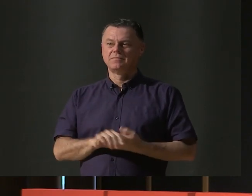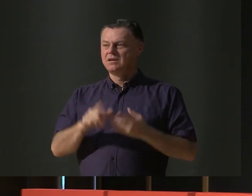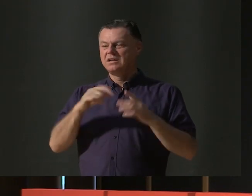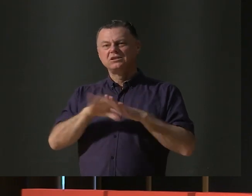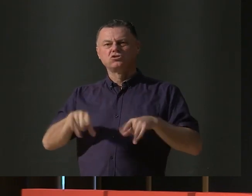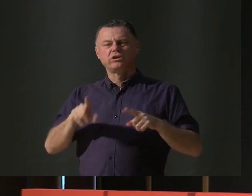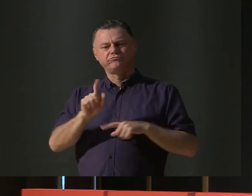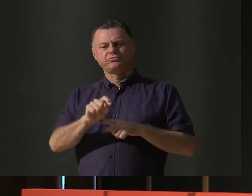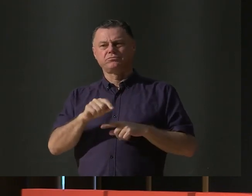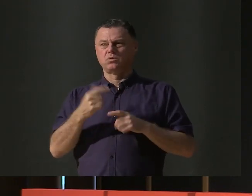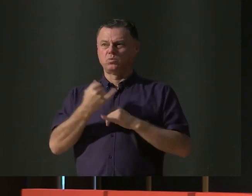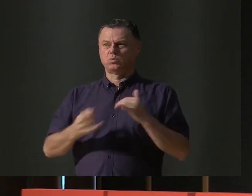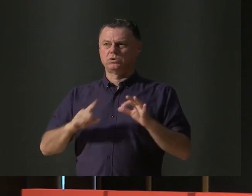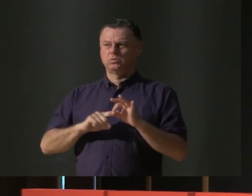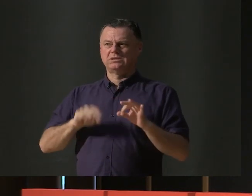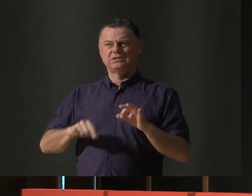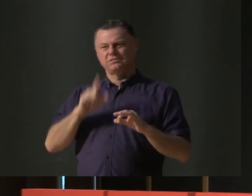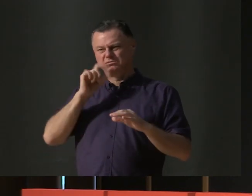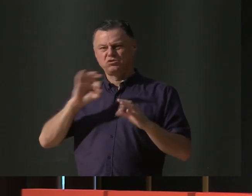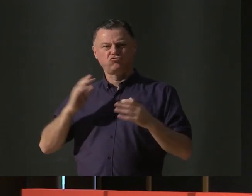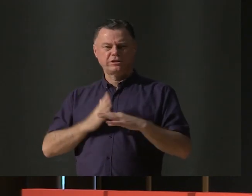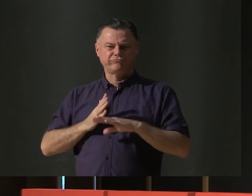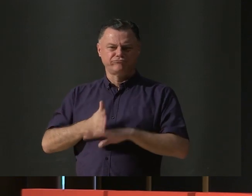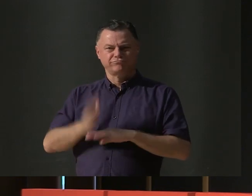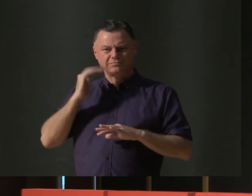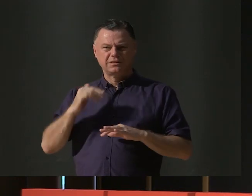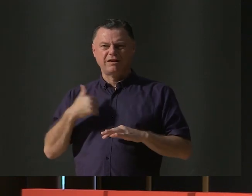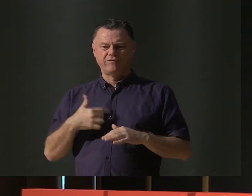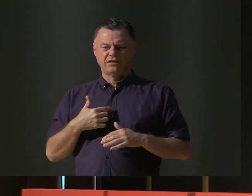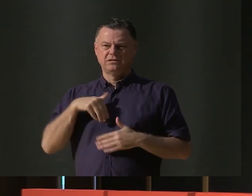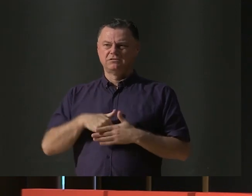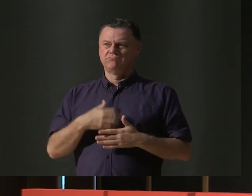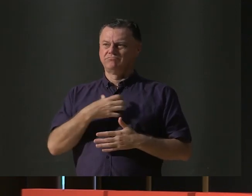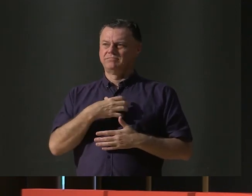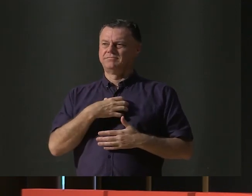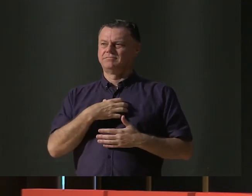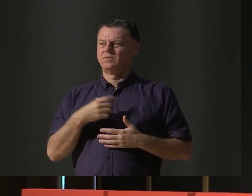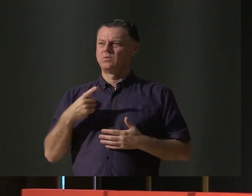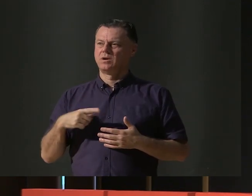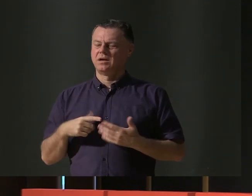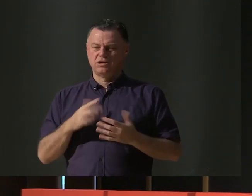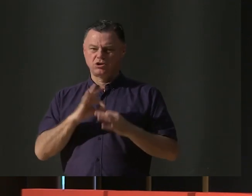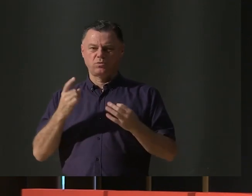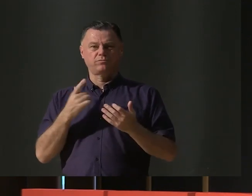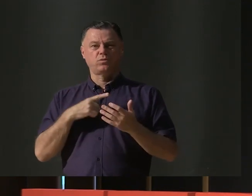realised that there was a lack of effort towards their conservation, especially here in Queensland, it scared me.